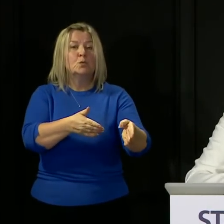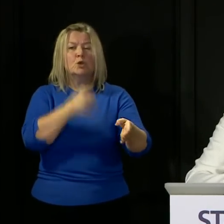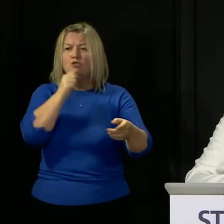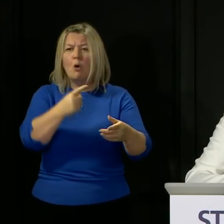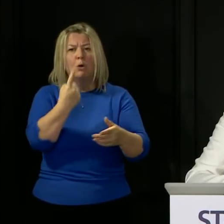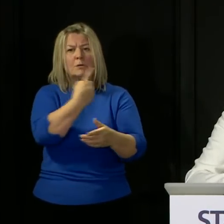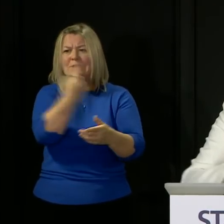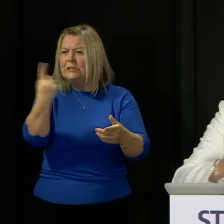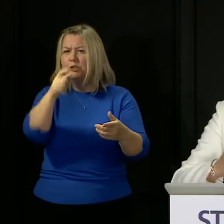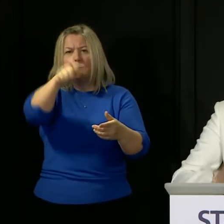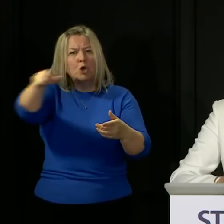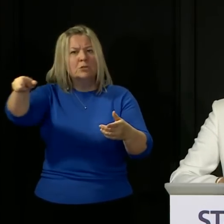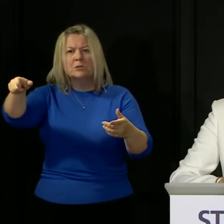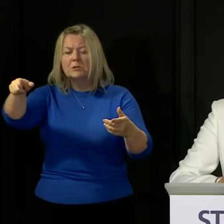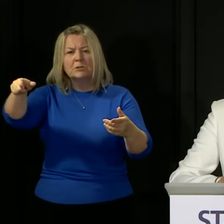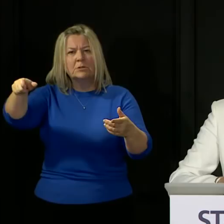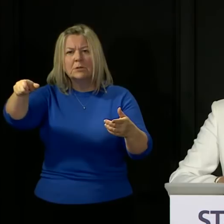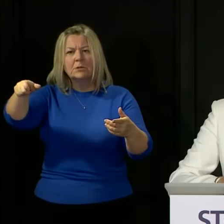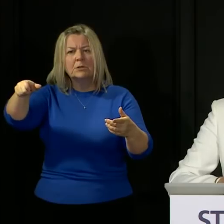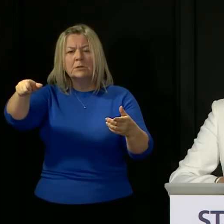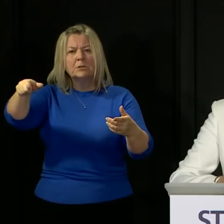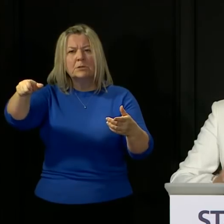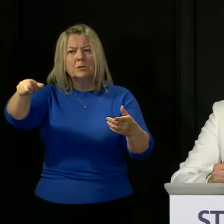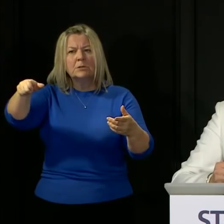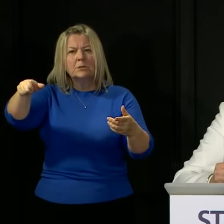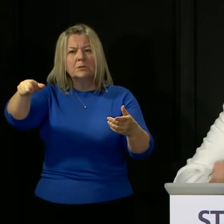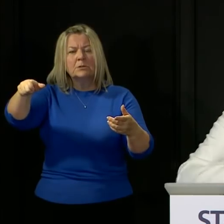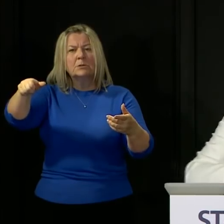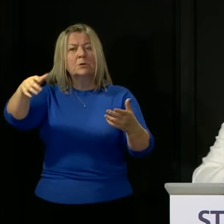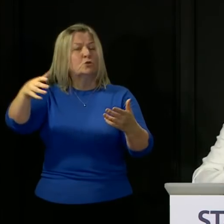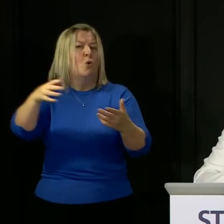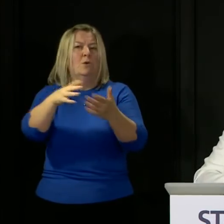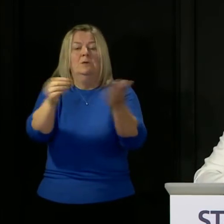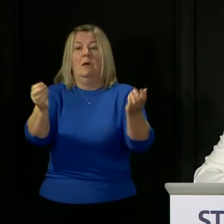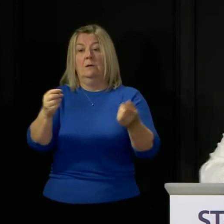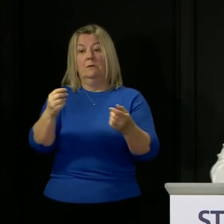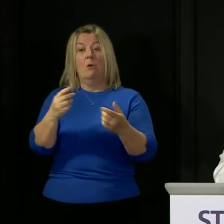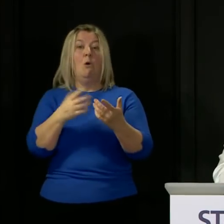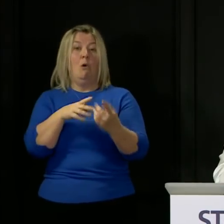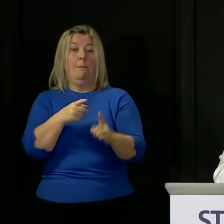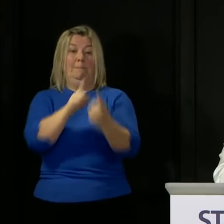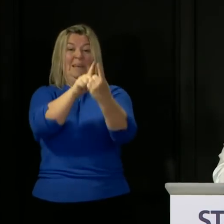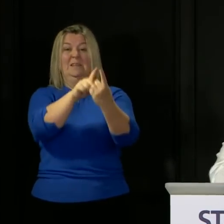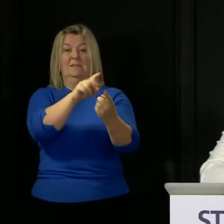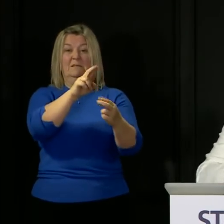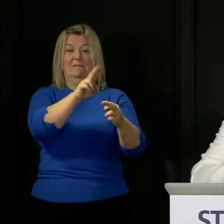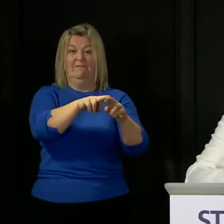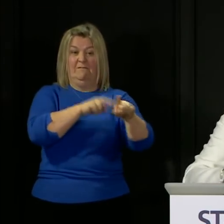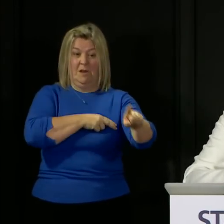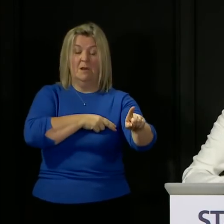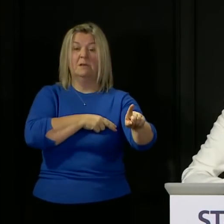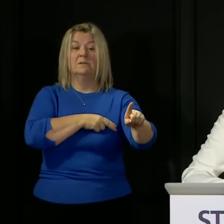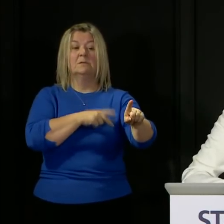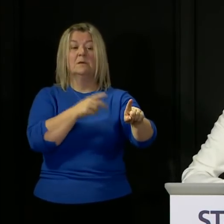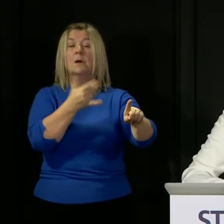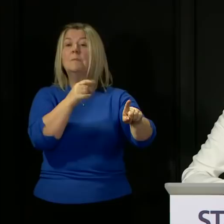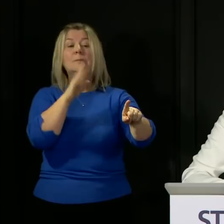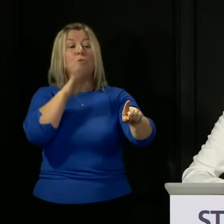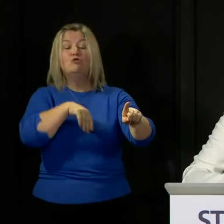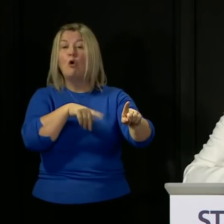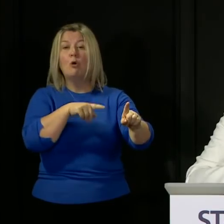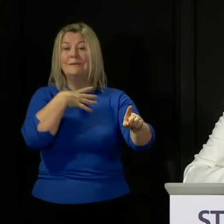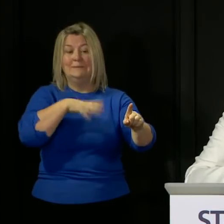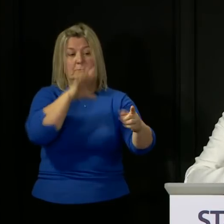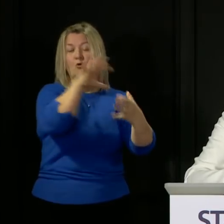single person that somebody with the virus comes into fleet in contact with that will be followed up there are definitions around